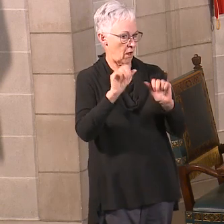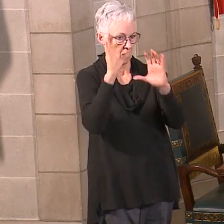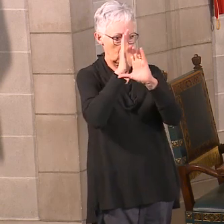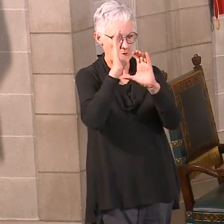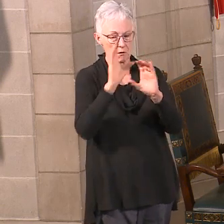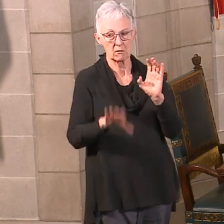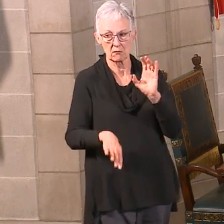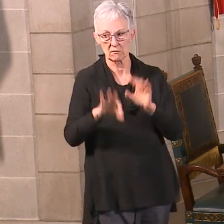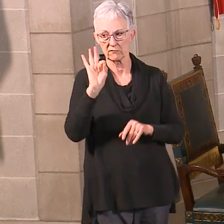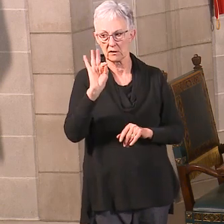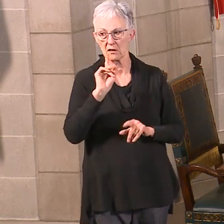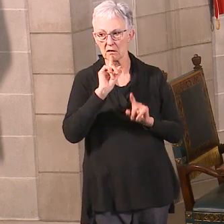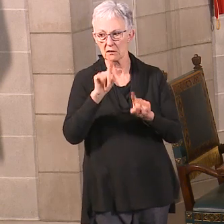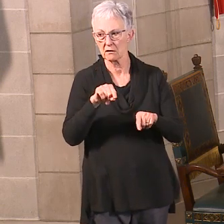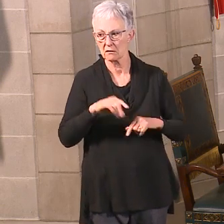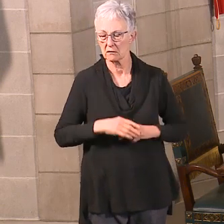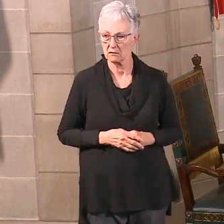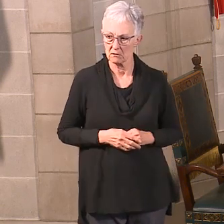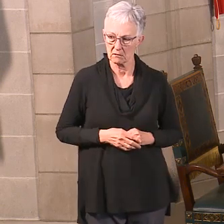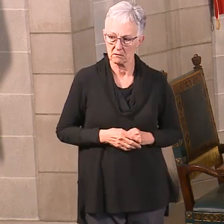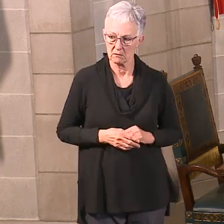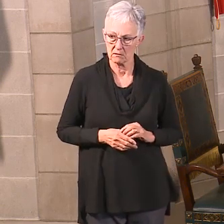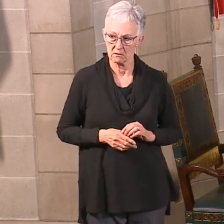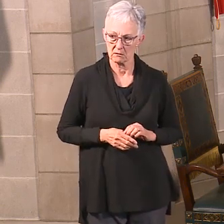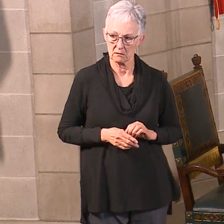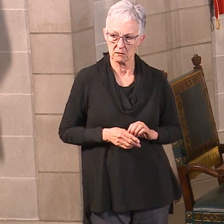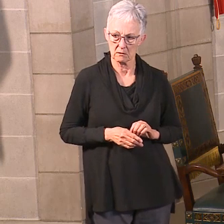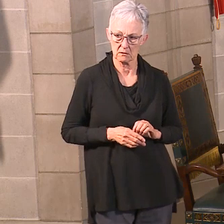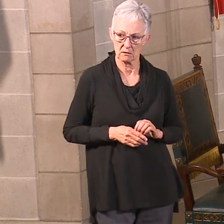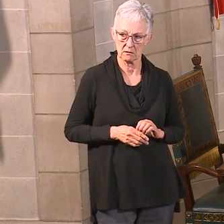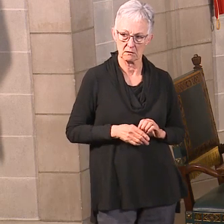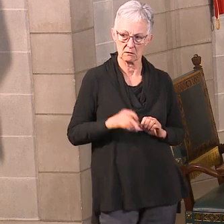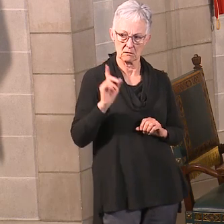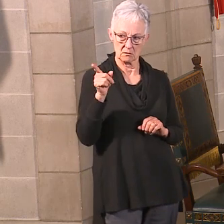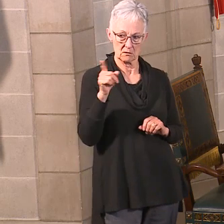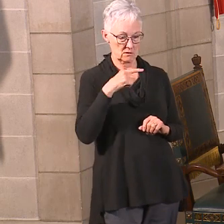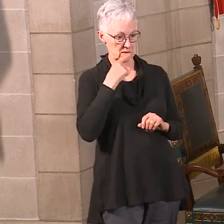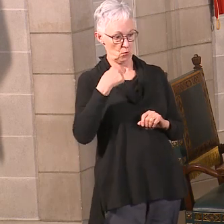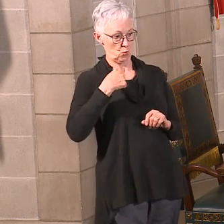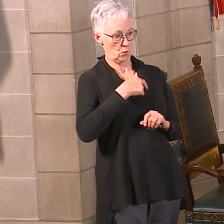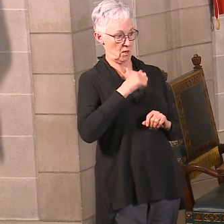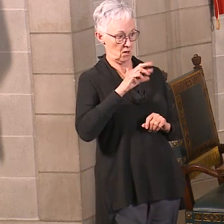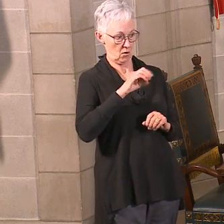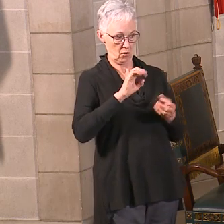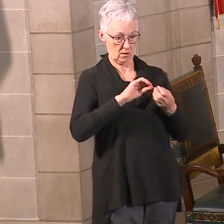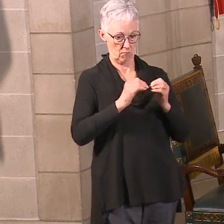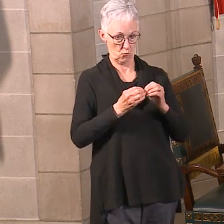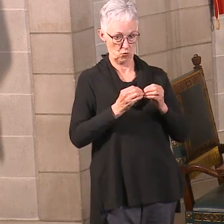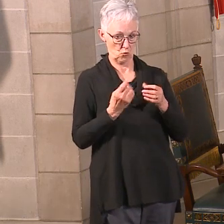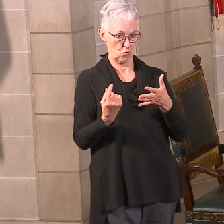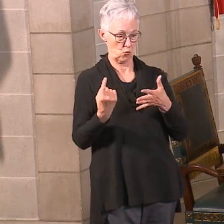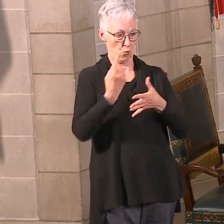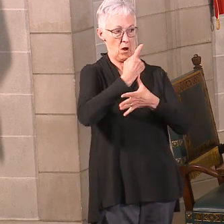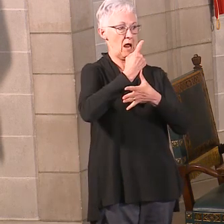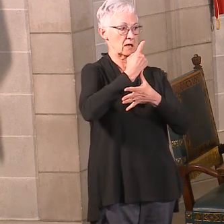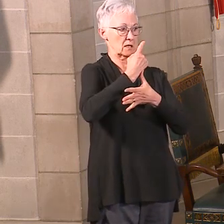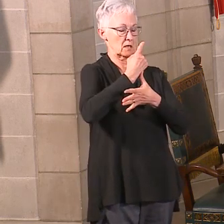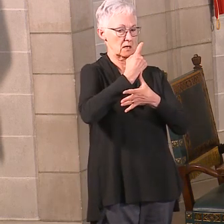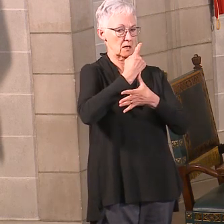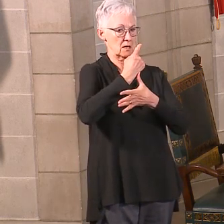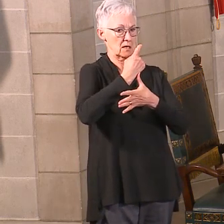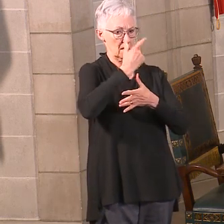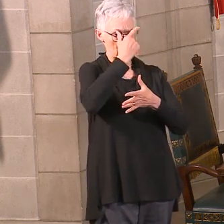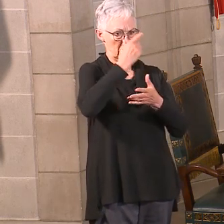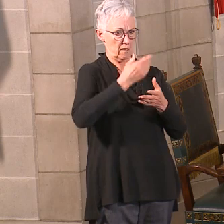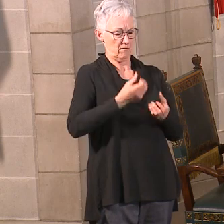In regards to that amount, you said that's number one in terms of the entire country, that amount of money? Well, no, so that's,